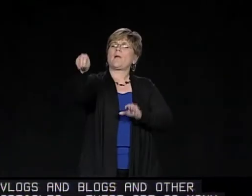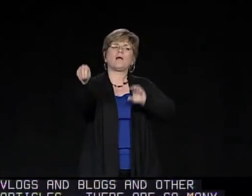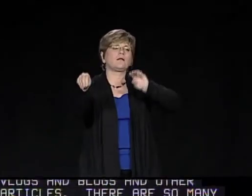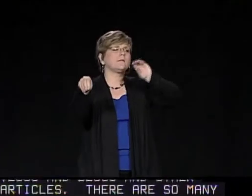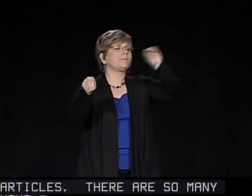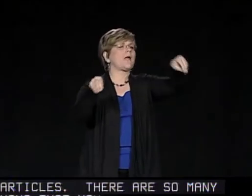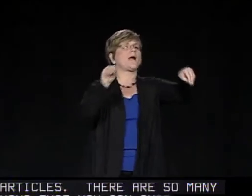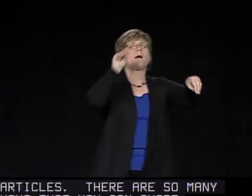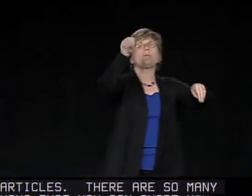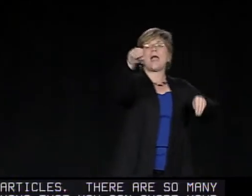with others.